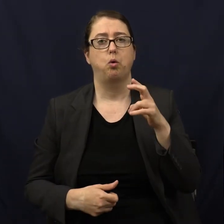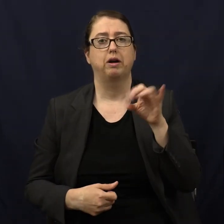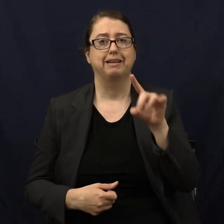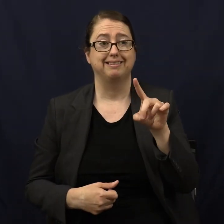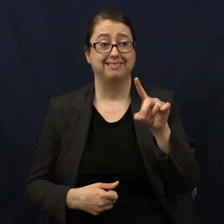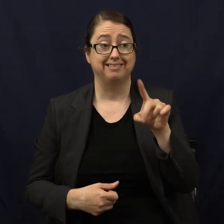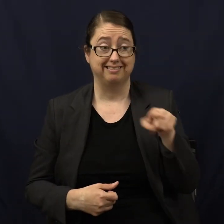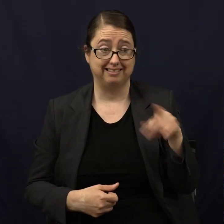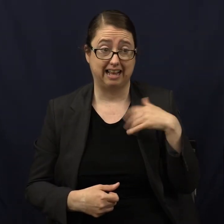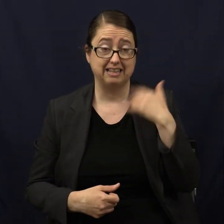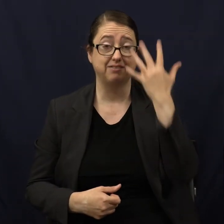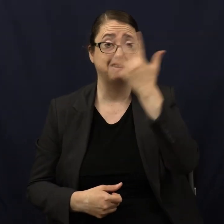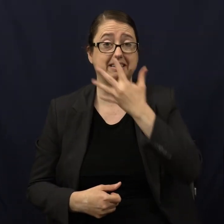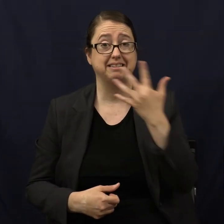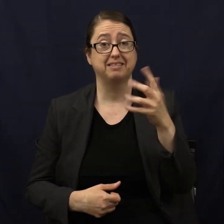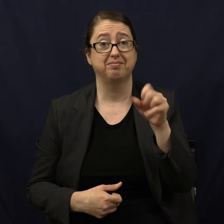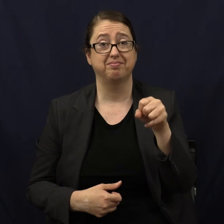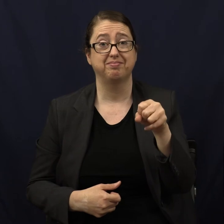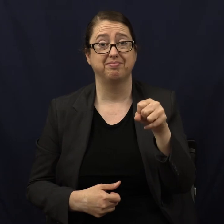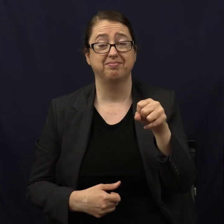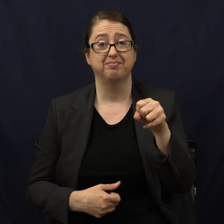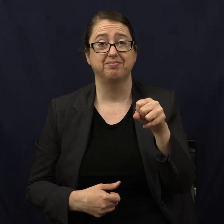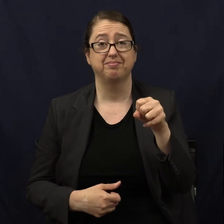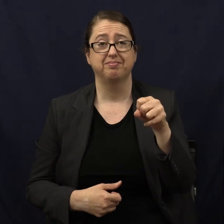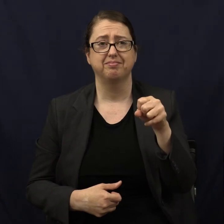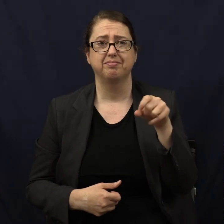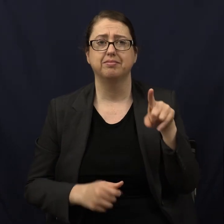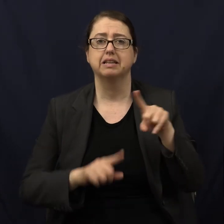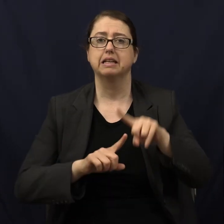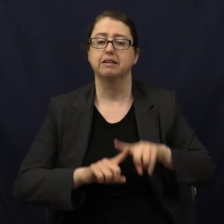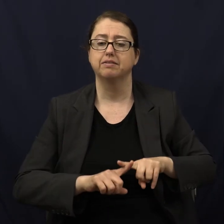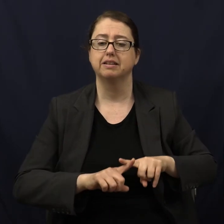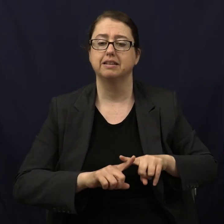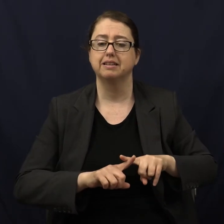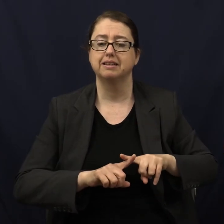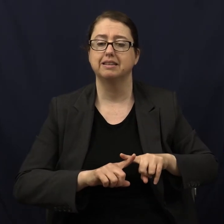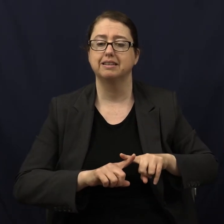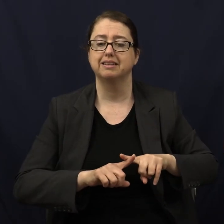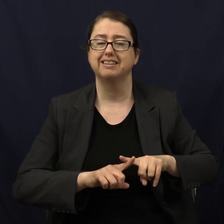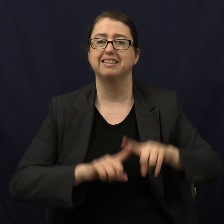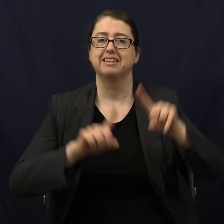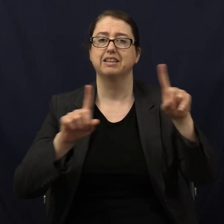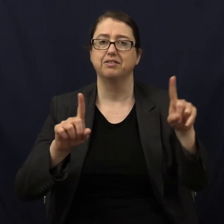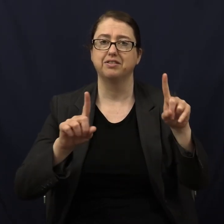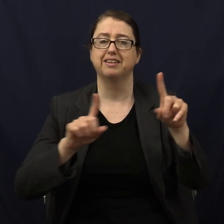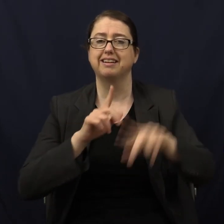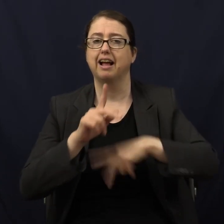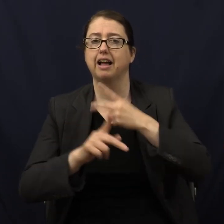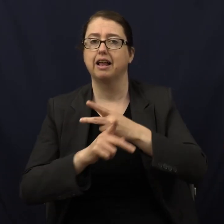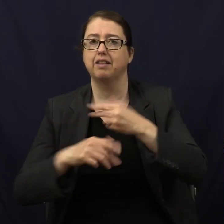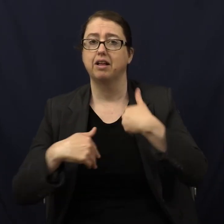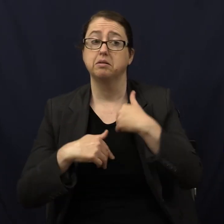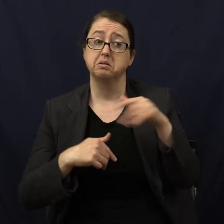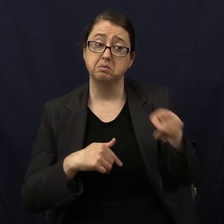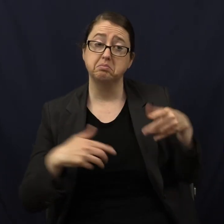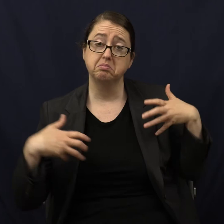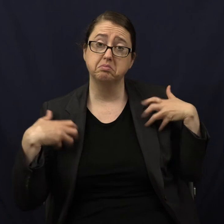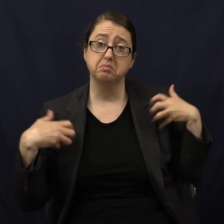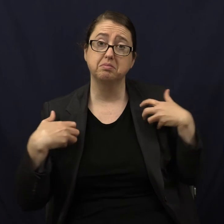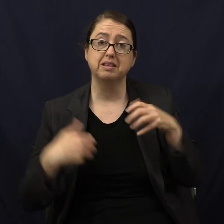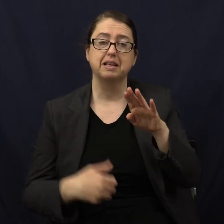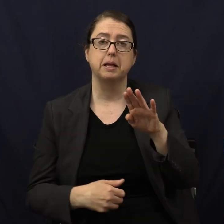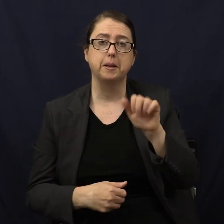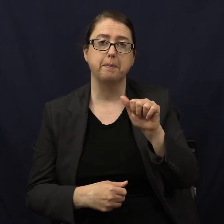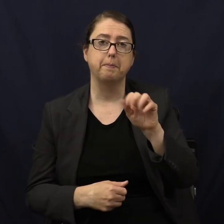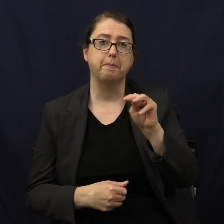And it has a face. Of a different species on the plant. Not only is this a monkey, it's a